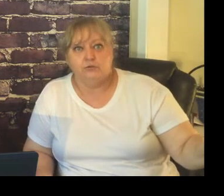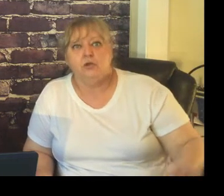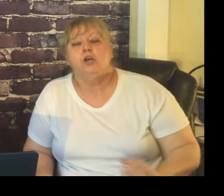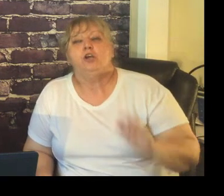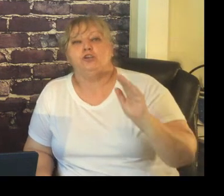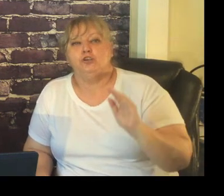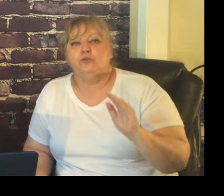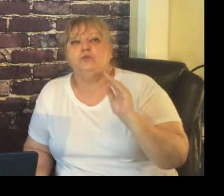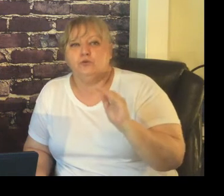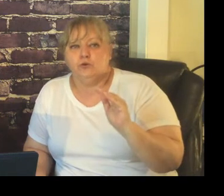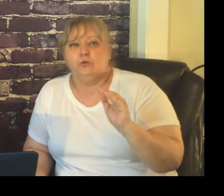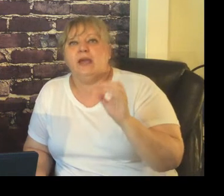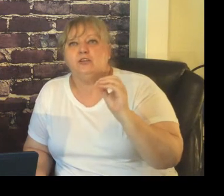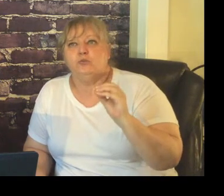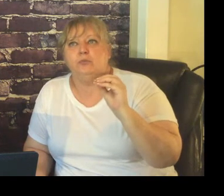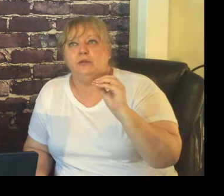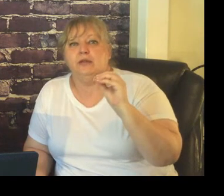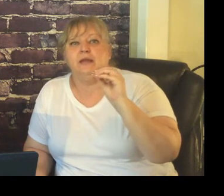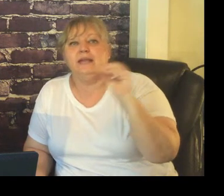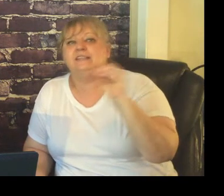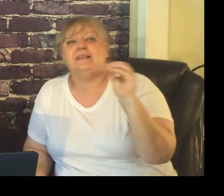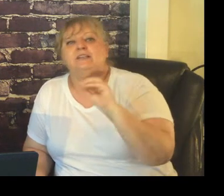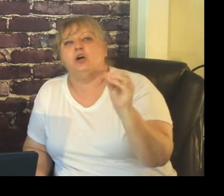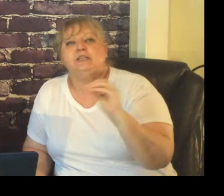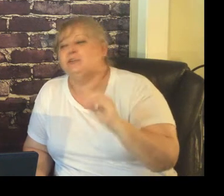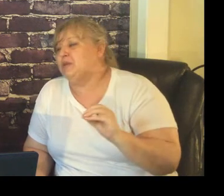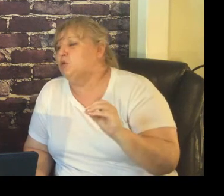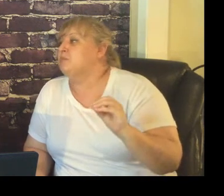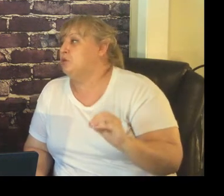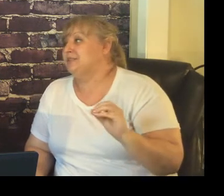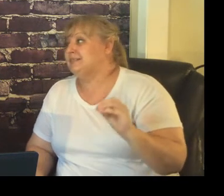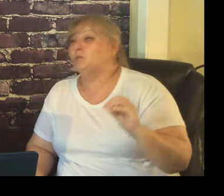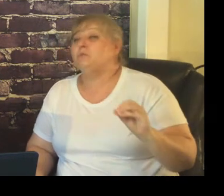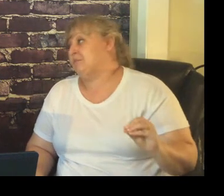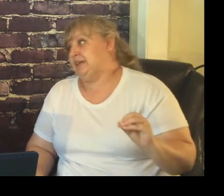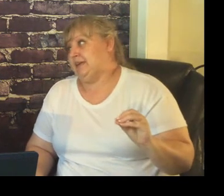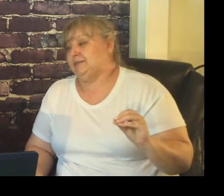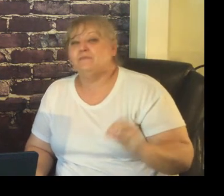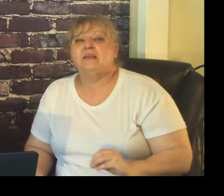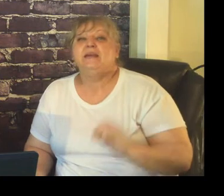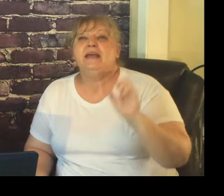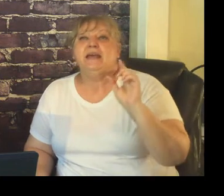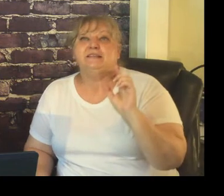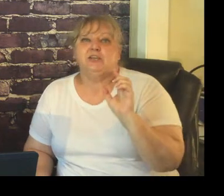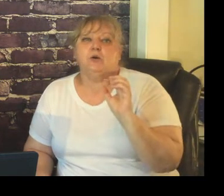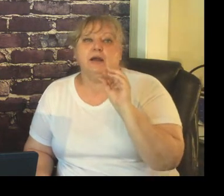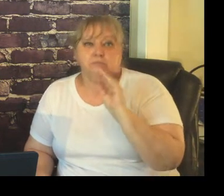you rule and you it's not going to be more important than what mom says so